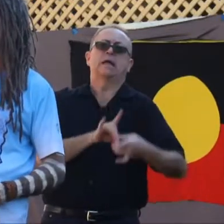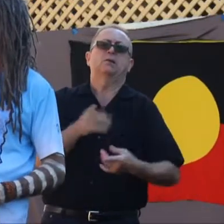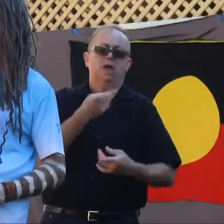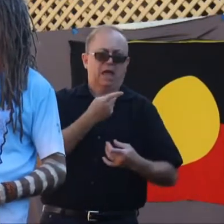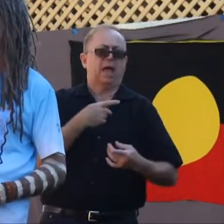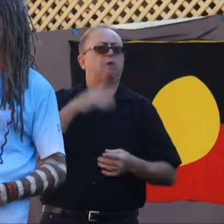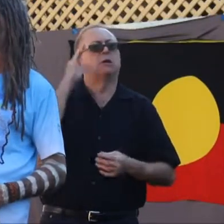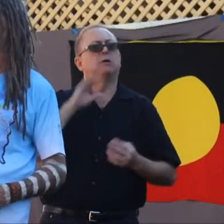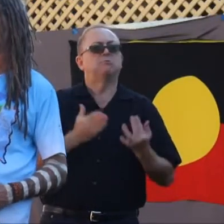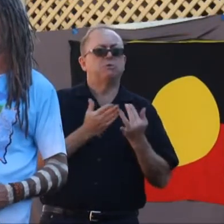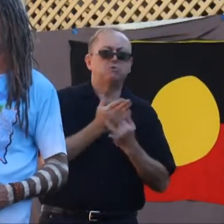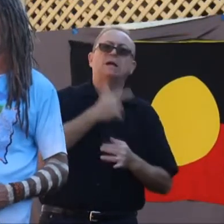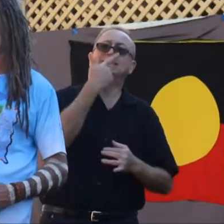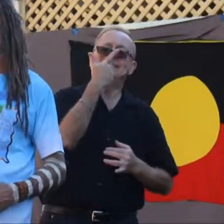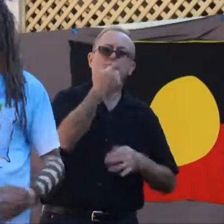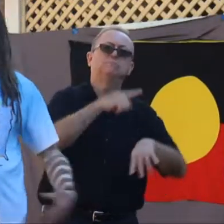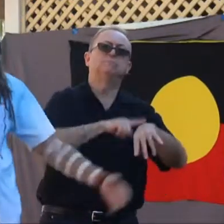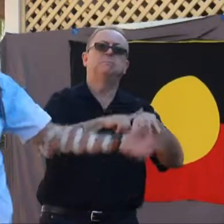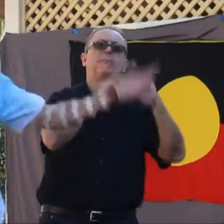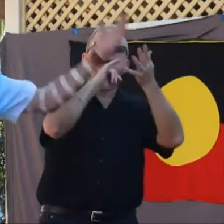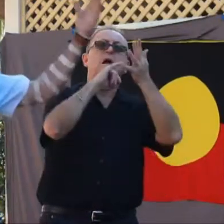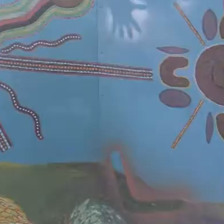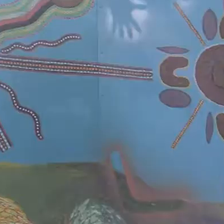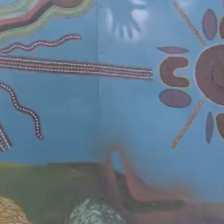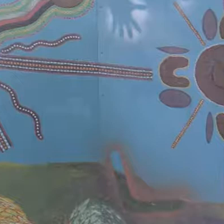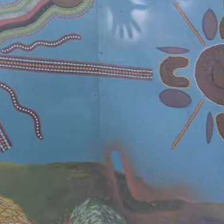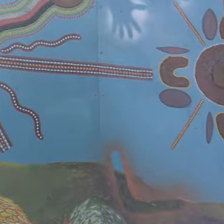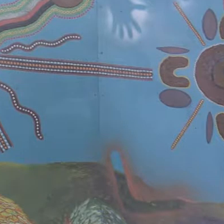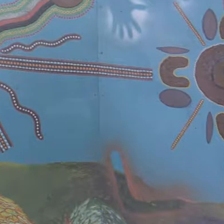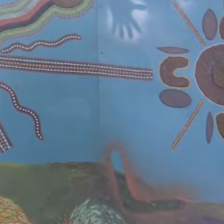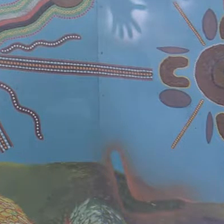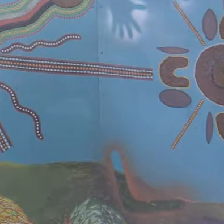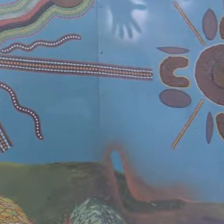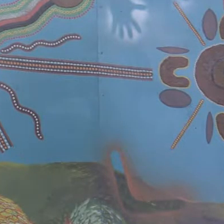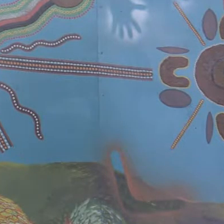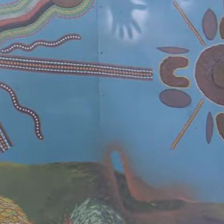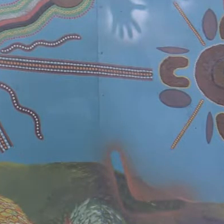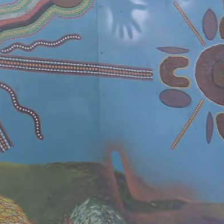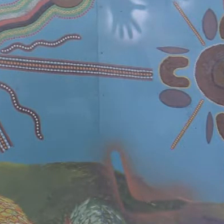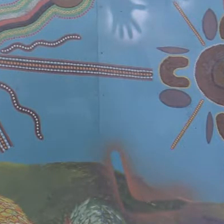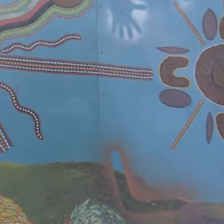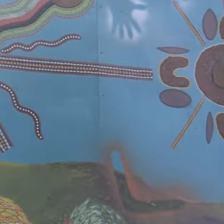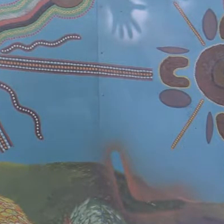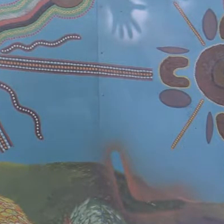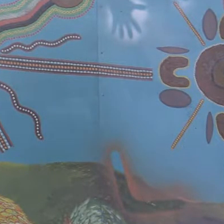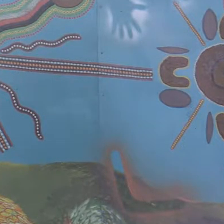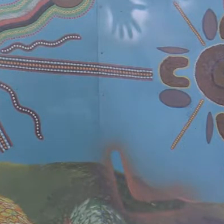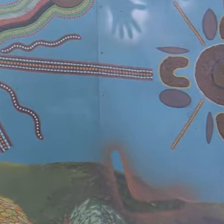seven seasons. All right. The symbol in the middle represents the story of our three rivers,